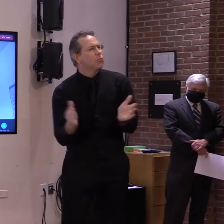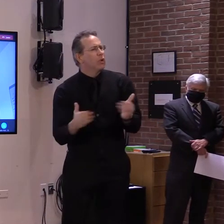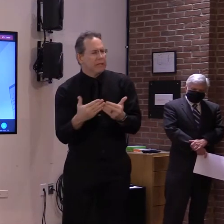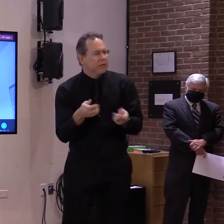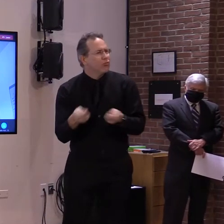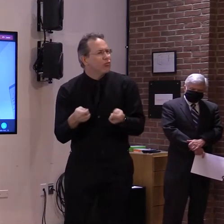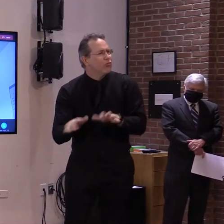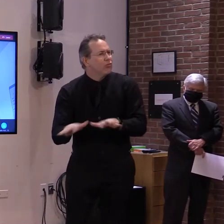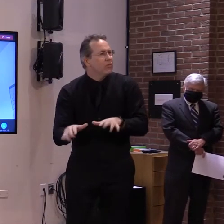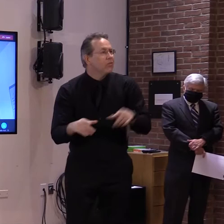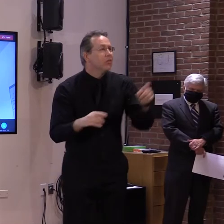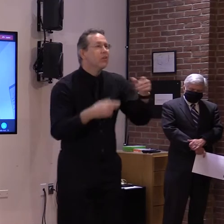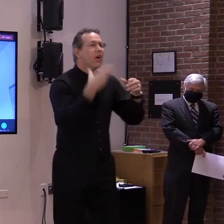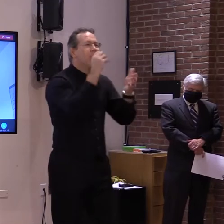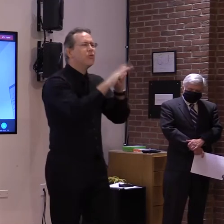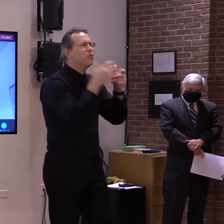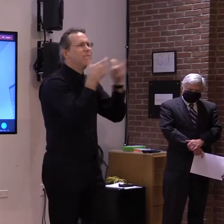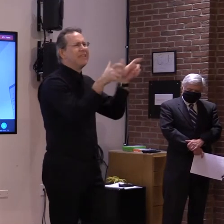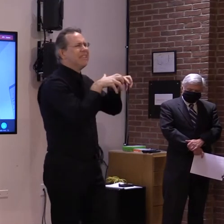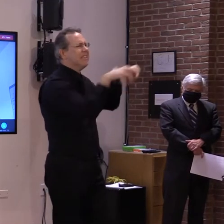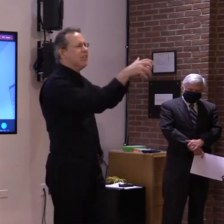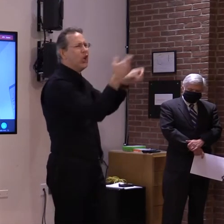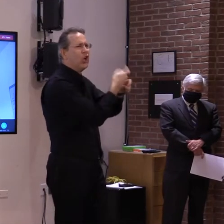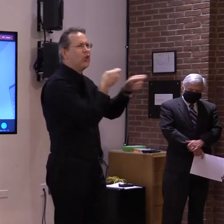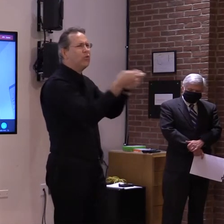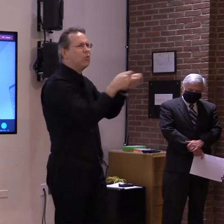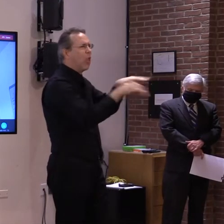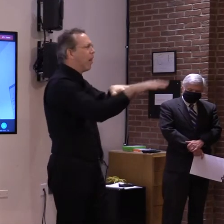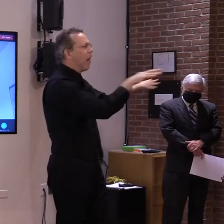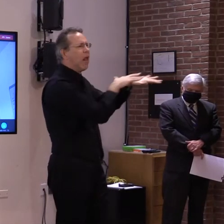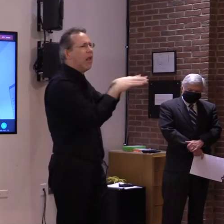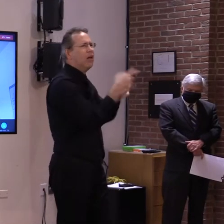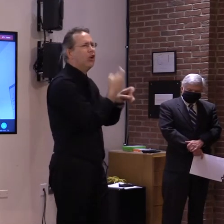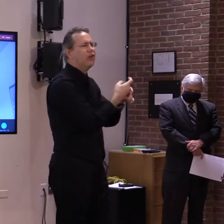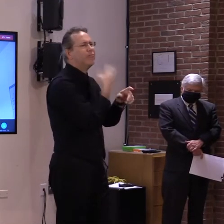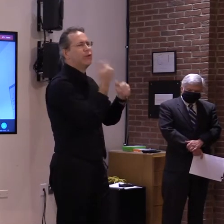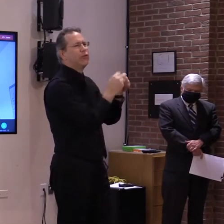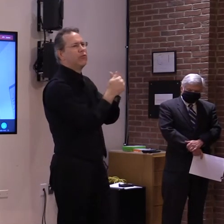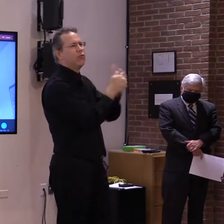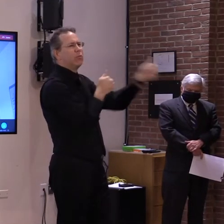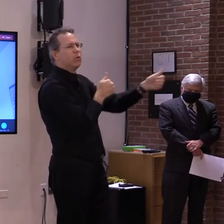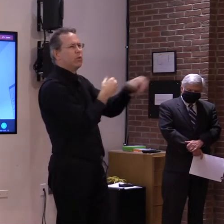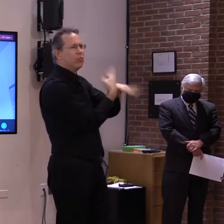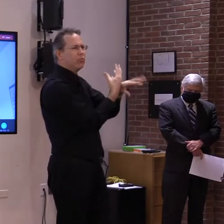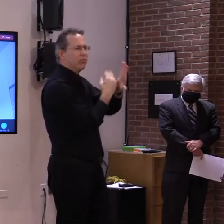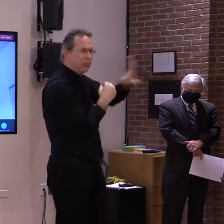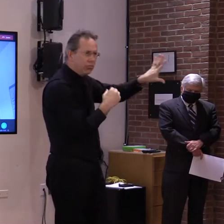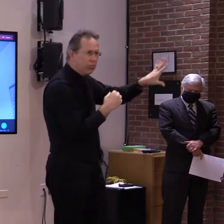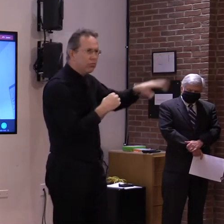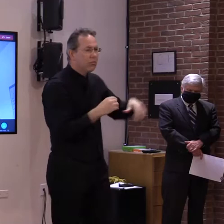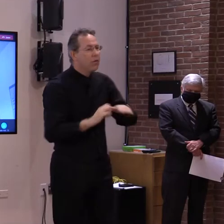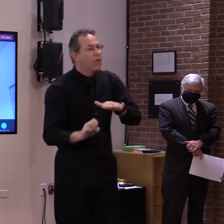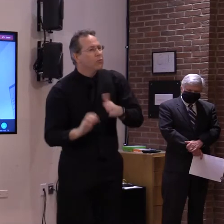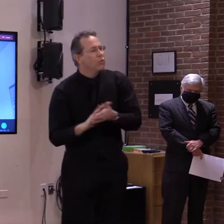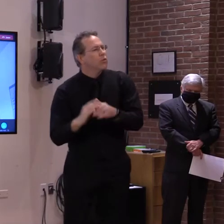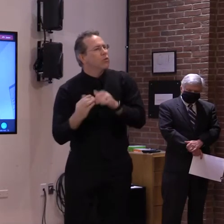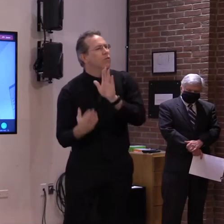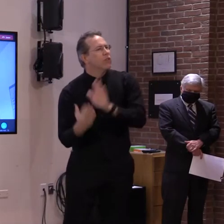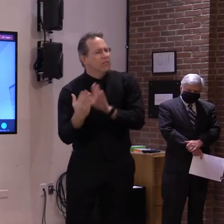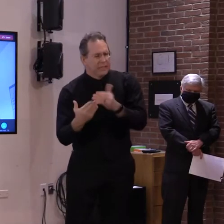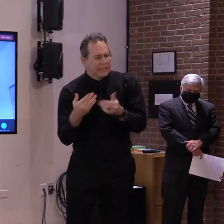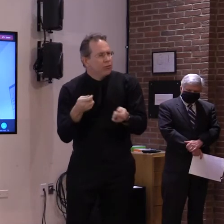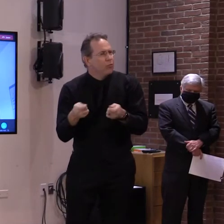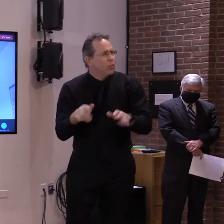This means it's more difficult for high schools to have all their students in the building at the same time, which might cause them to have to use more hybrid learning.